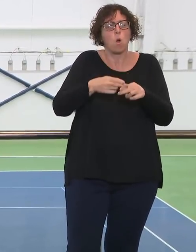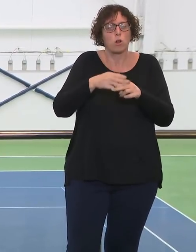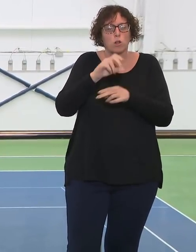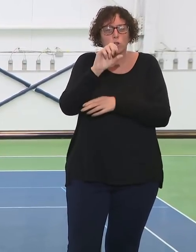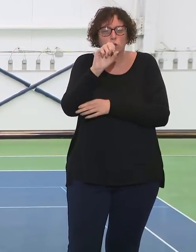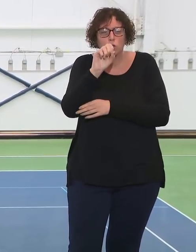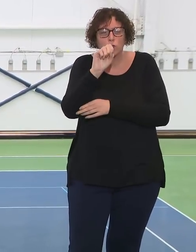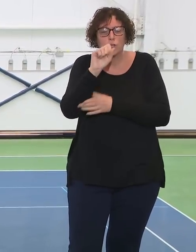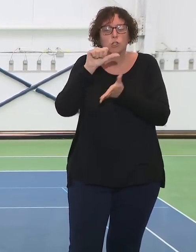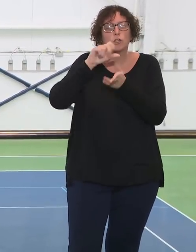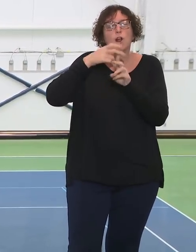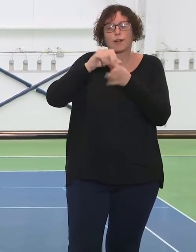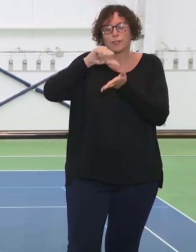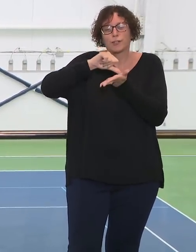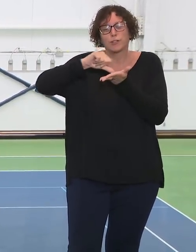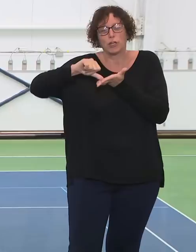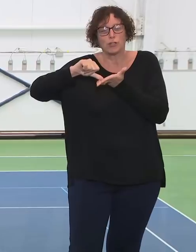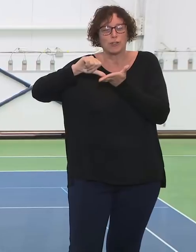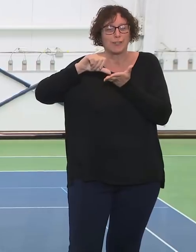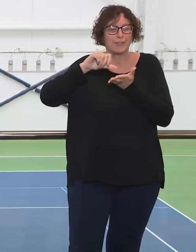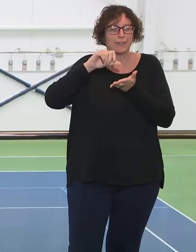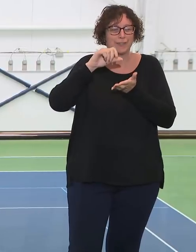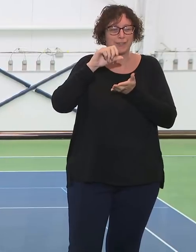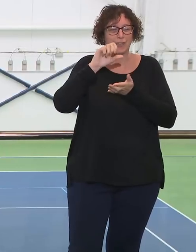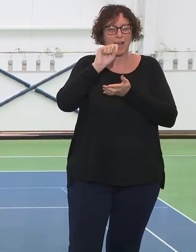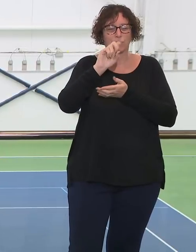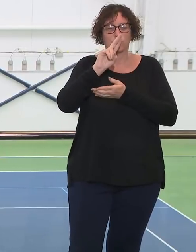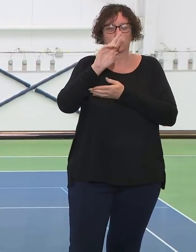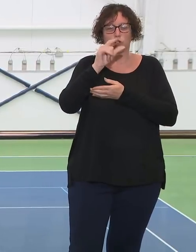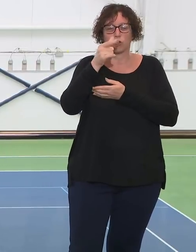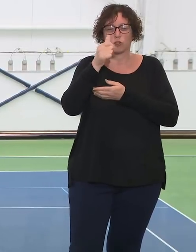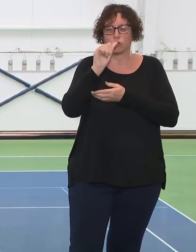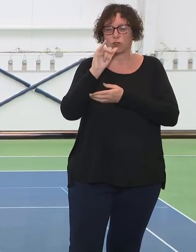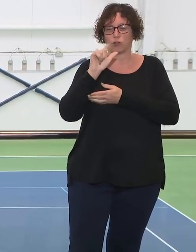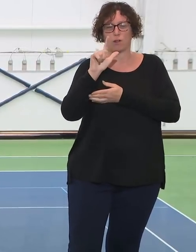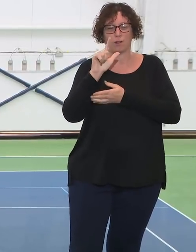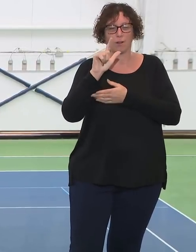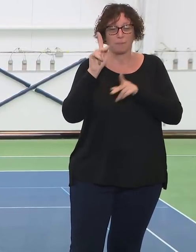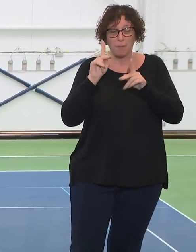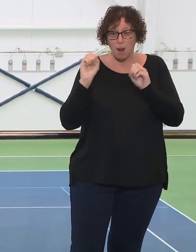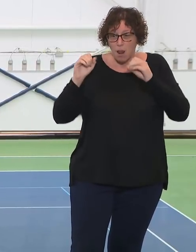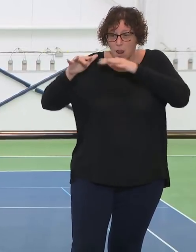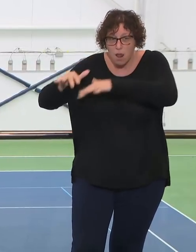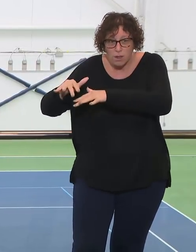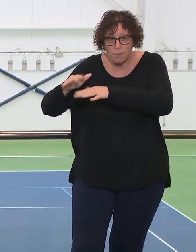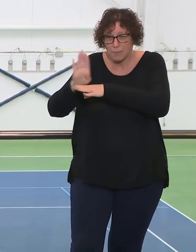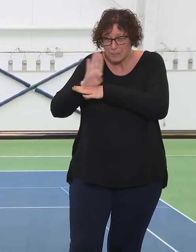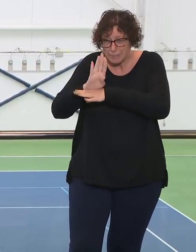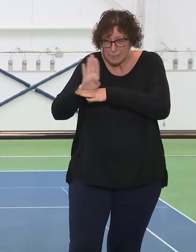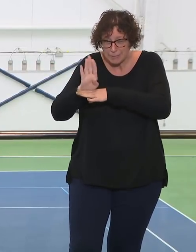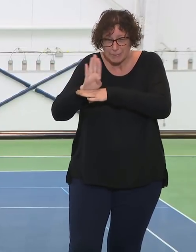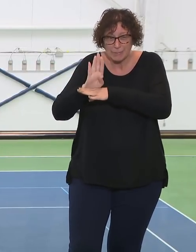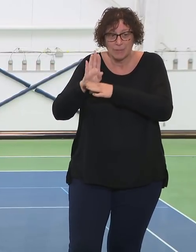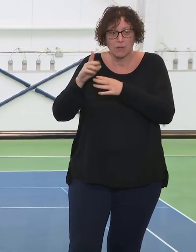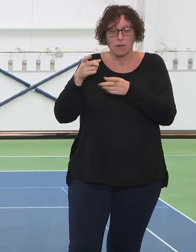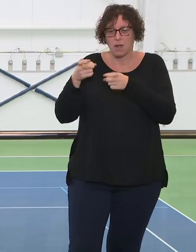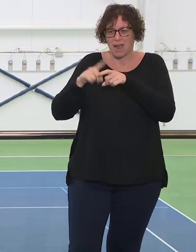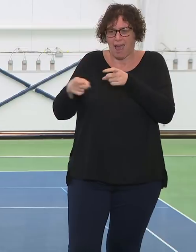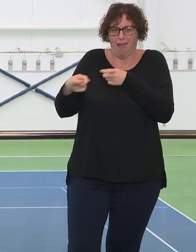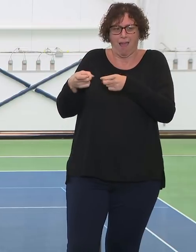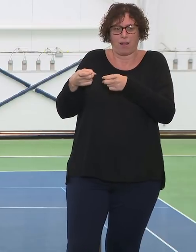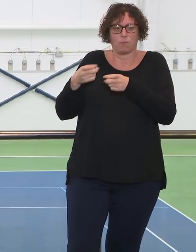and the other hospitals here and how they're doing, and which ones are an area of concern for